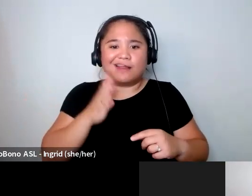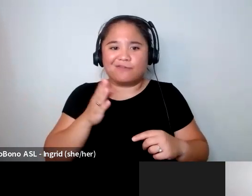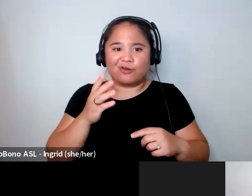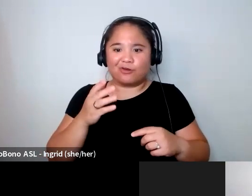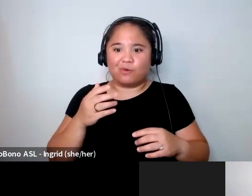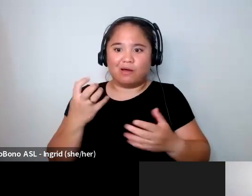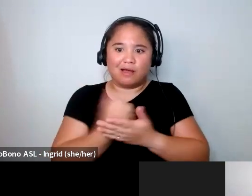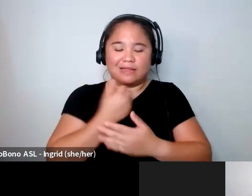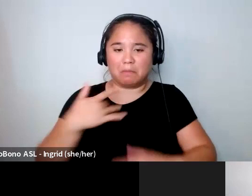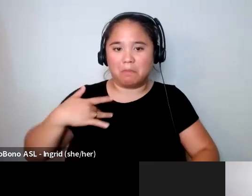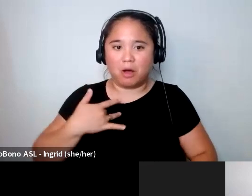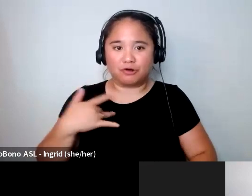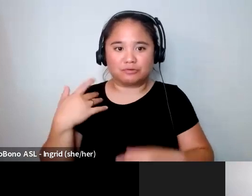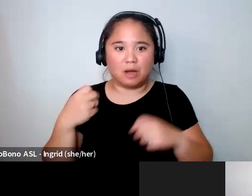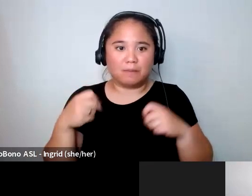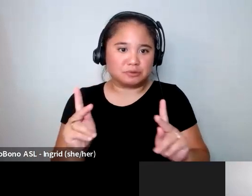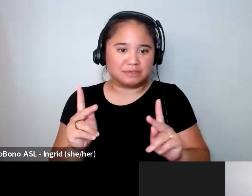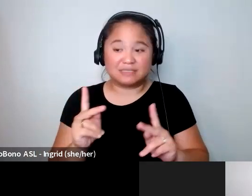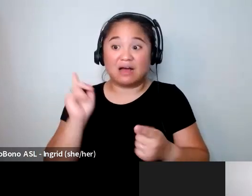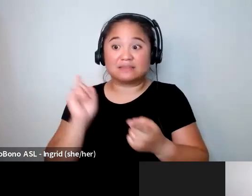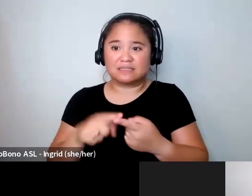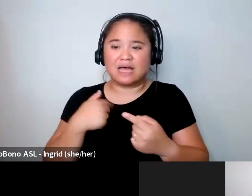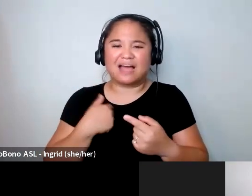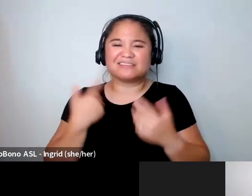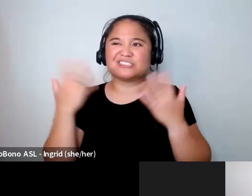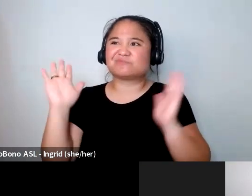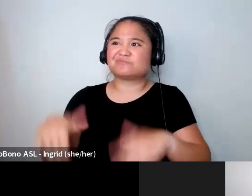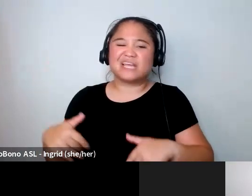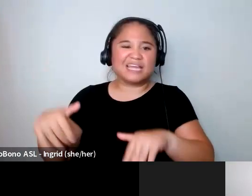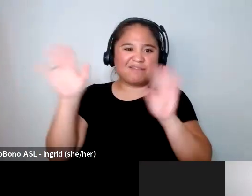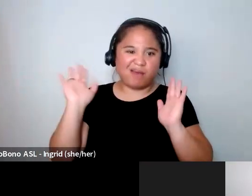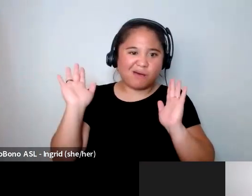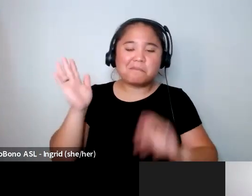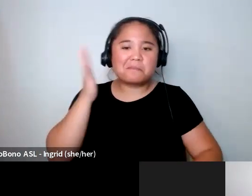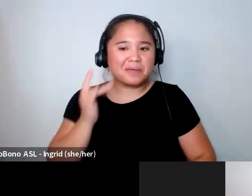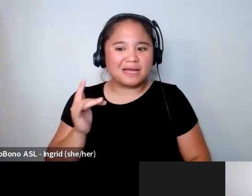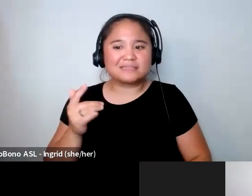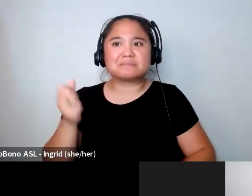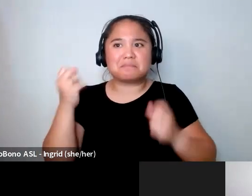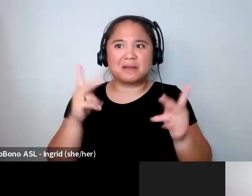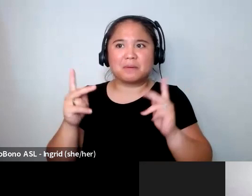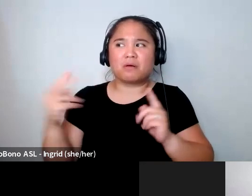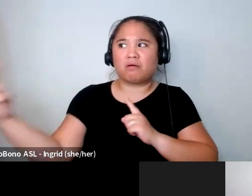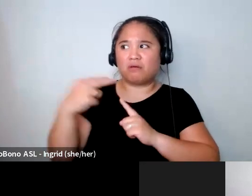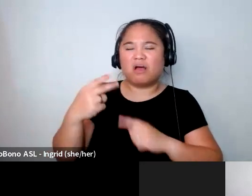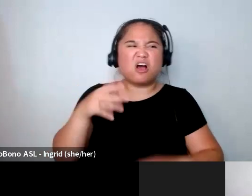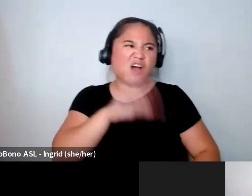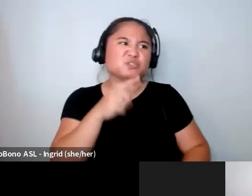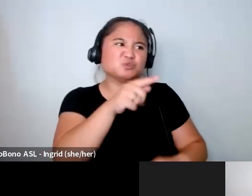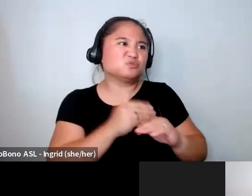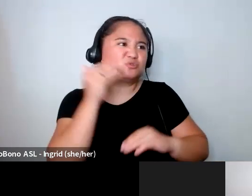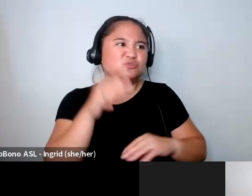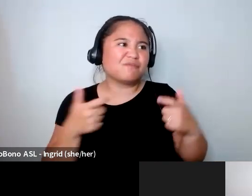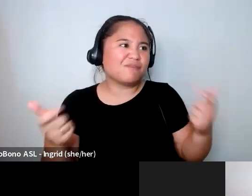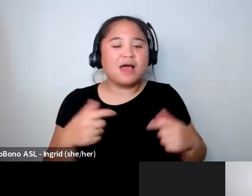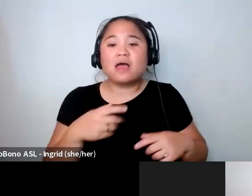I had sort of given that up in a sense because I was always conceived of as too fat so back in like